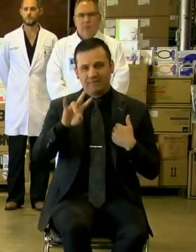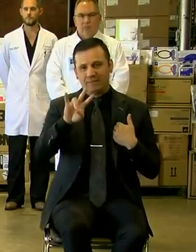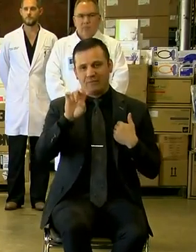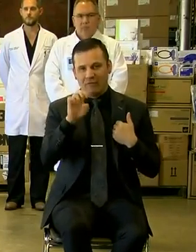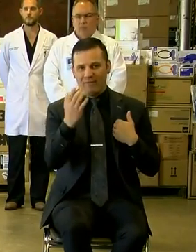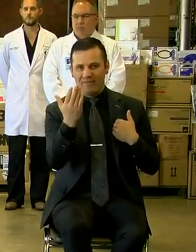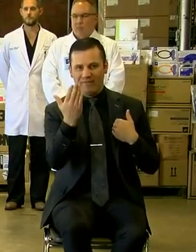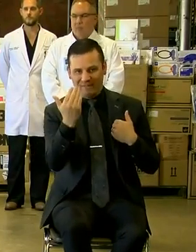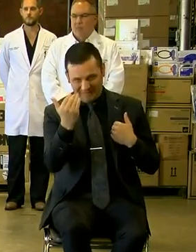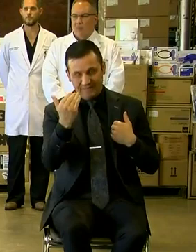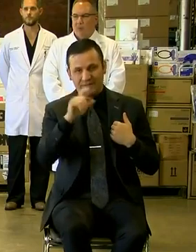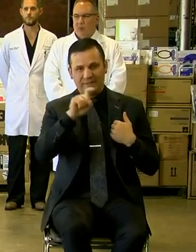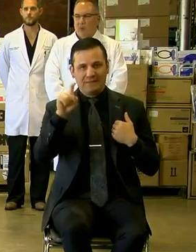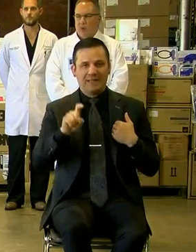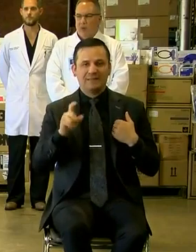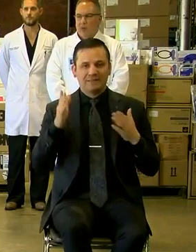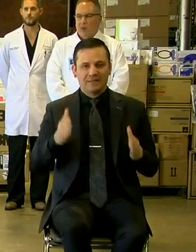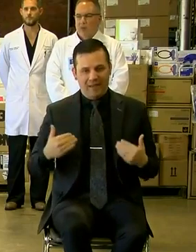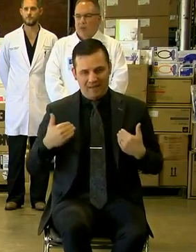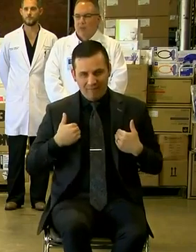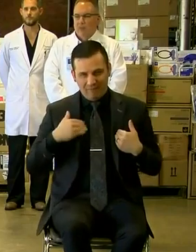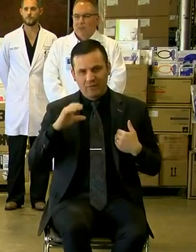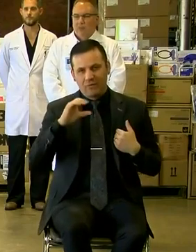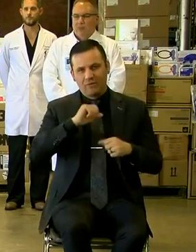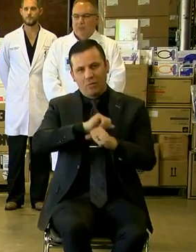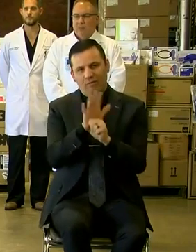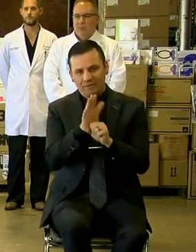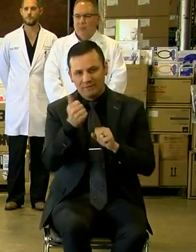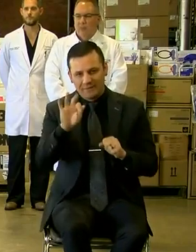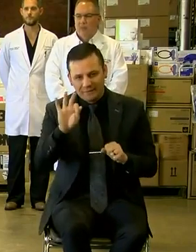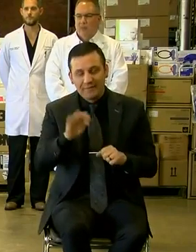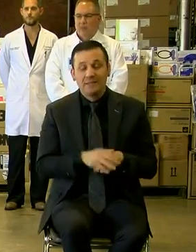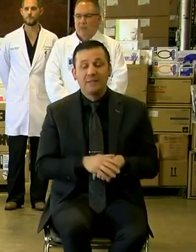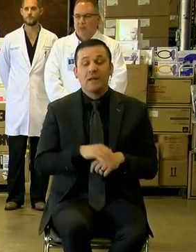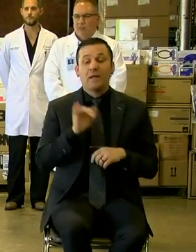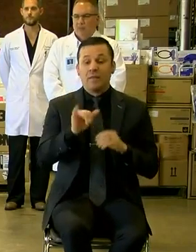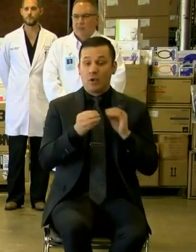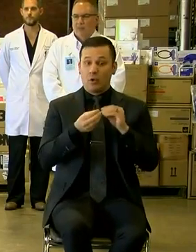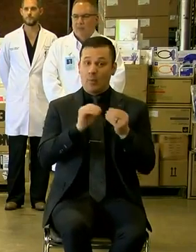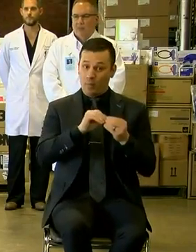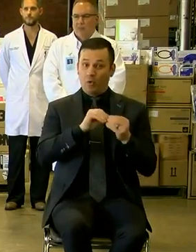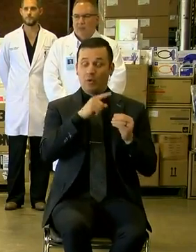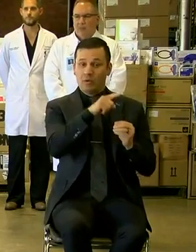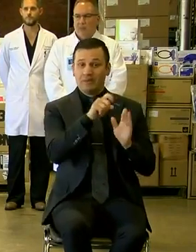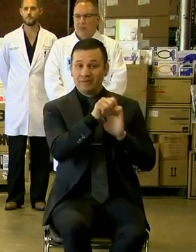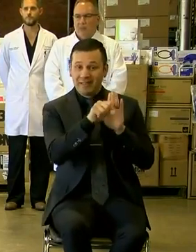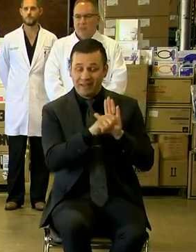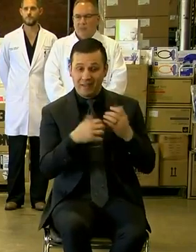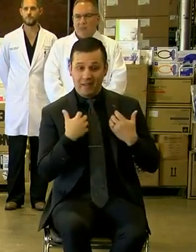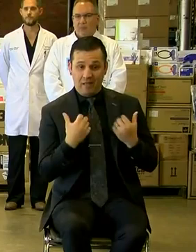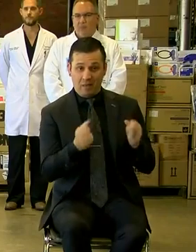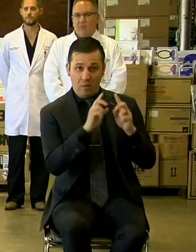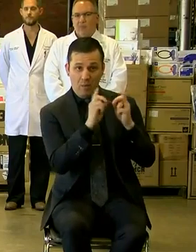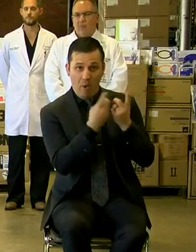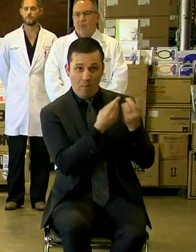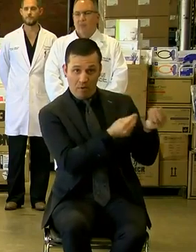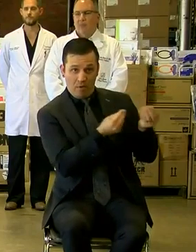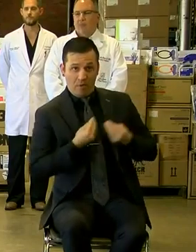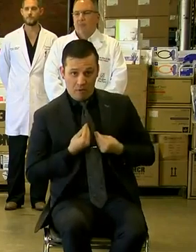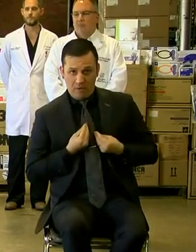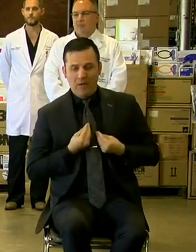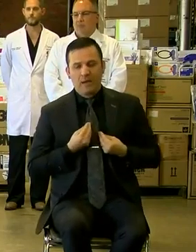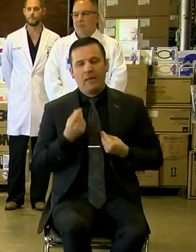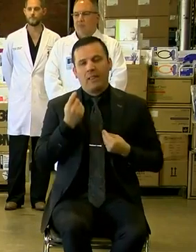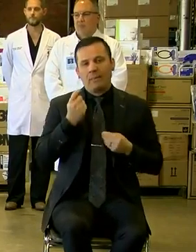testing positive for COVID-19. Once again the number that the state health department provides differs